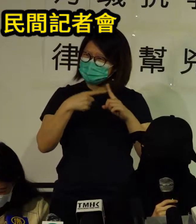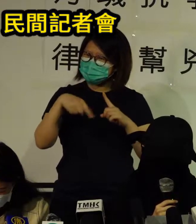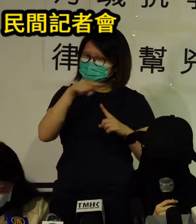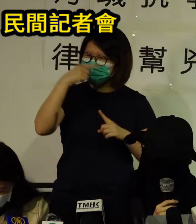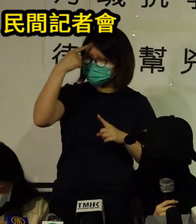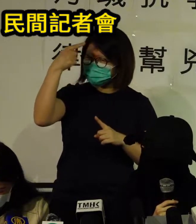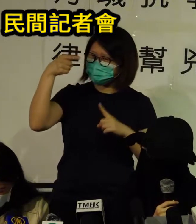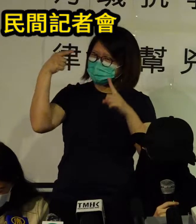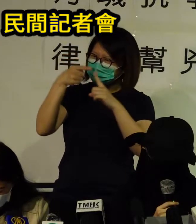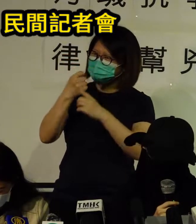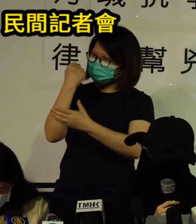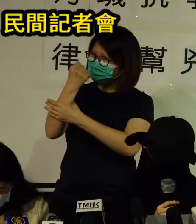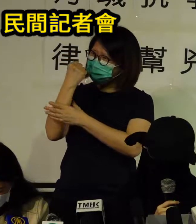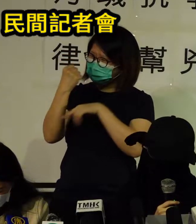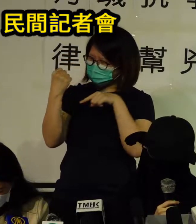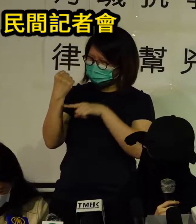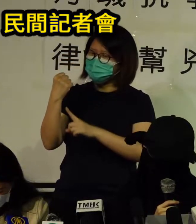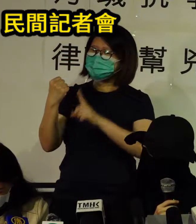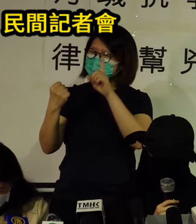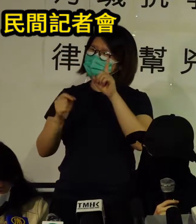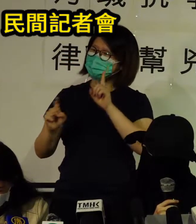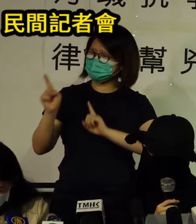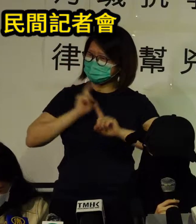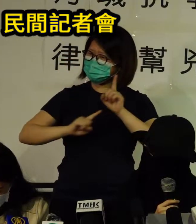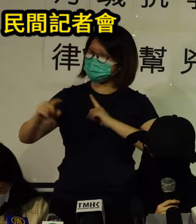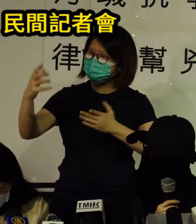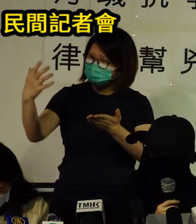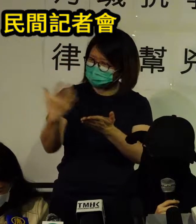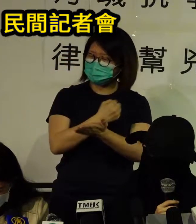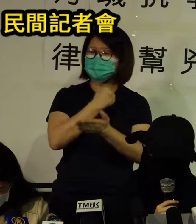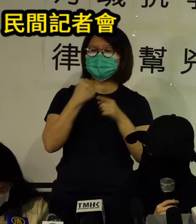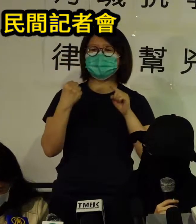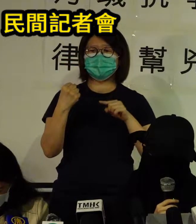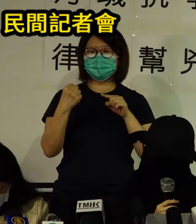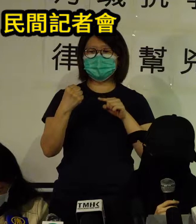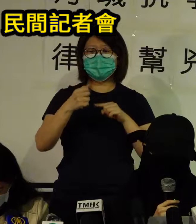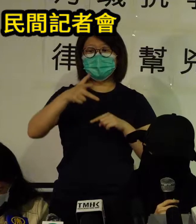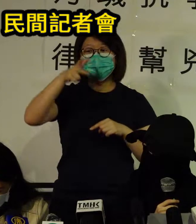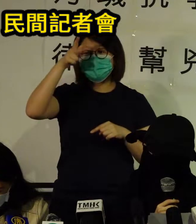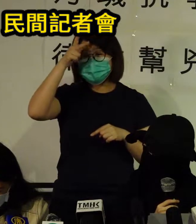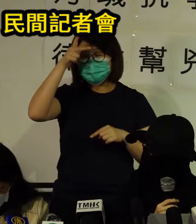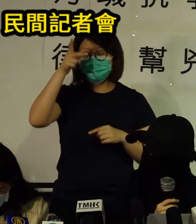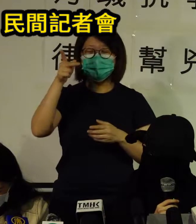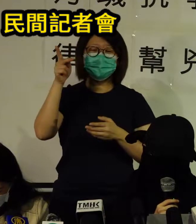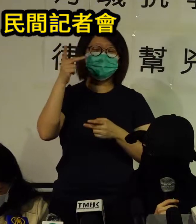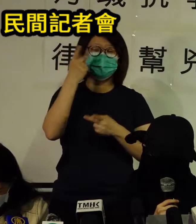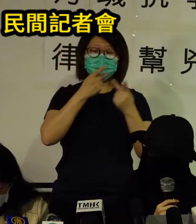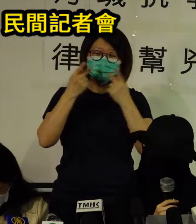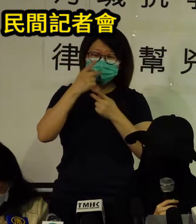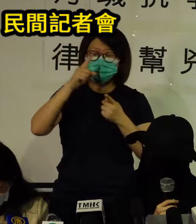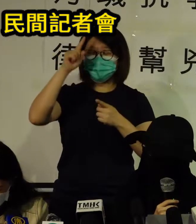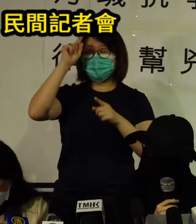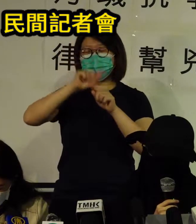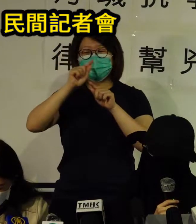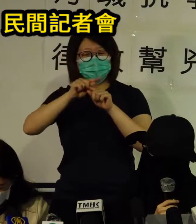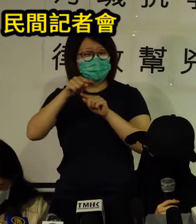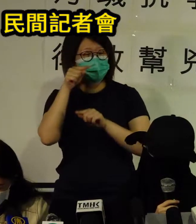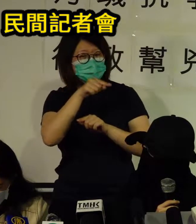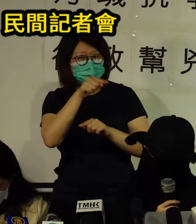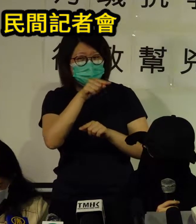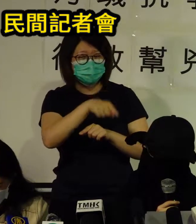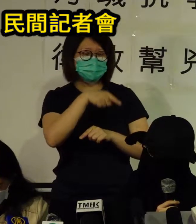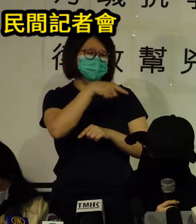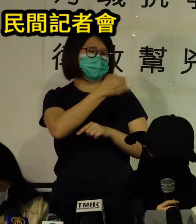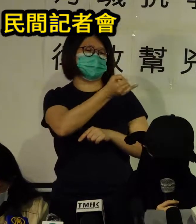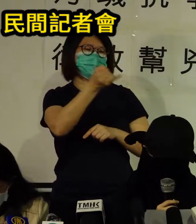need to emphasize here that the authorities have time and again illegitimately and unconstitutional activated